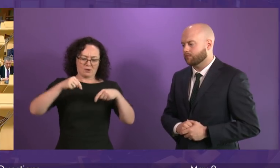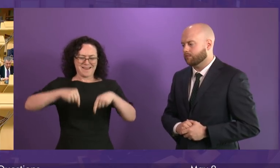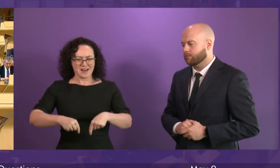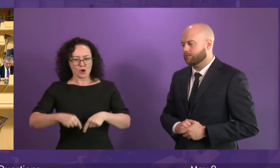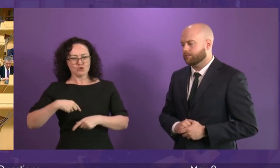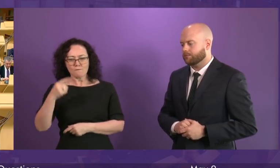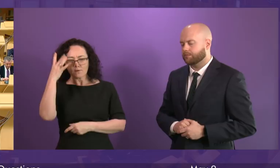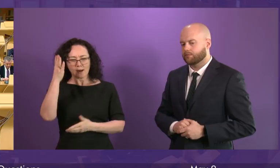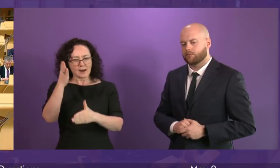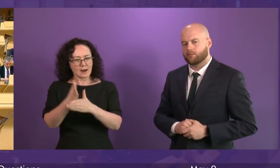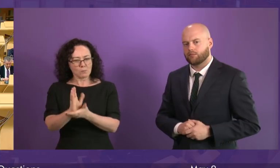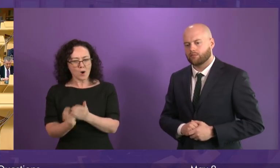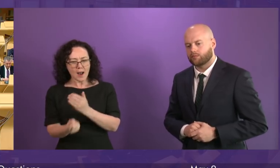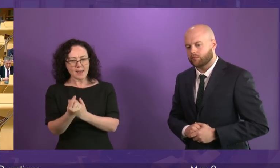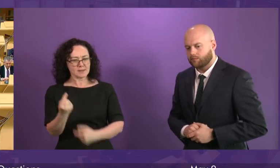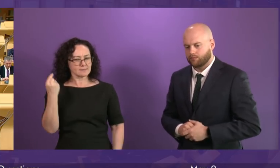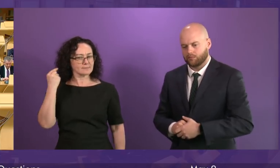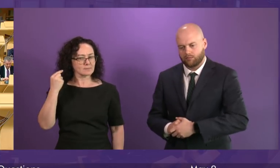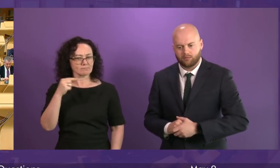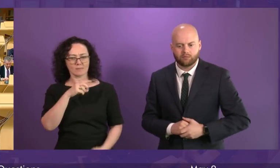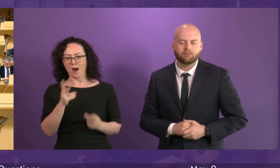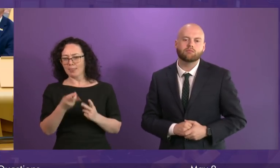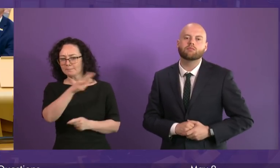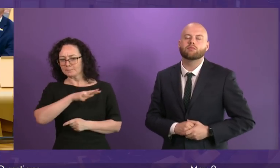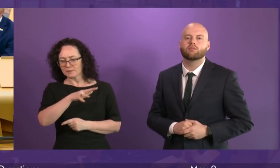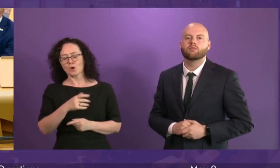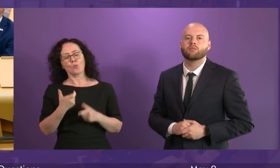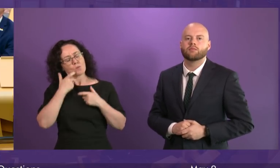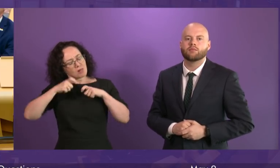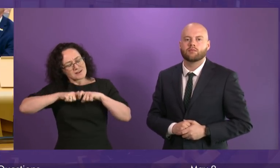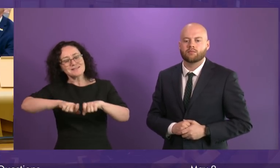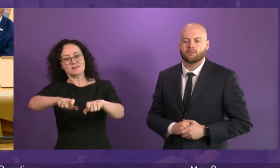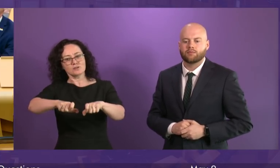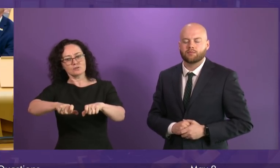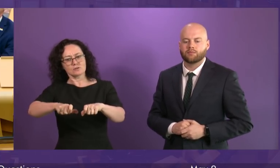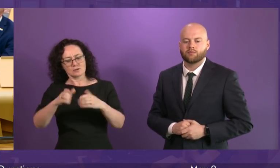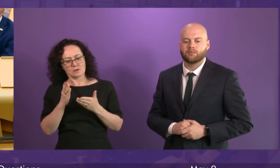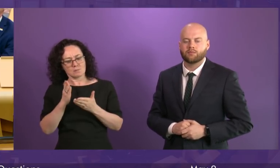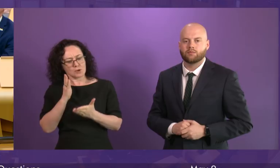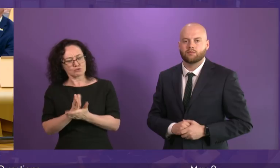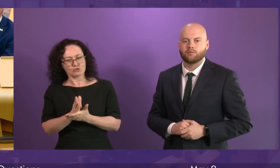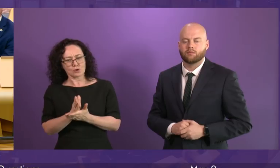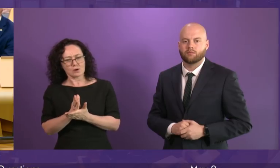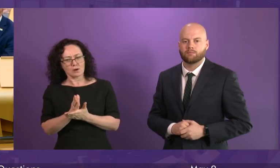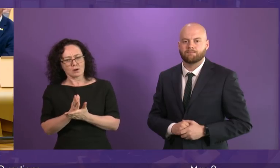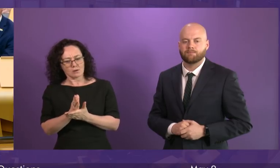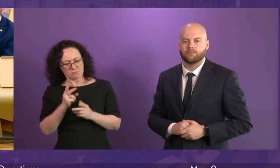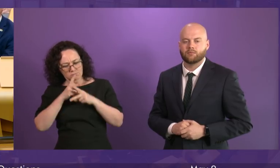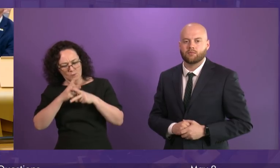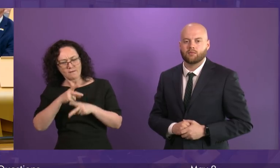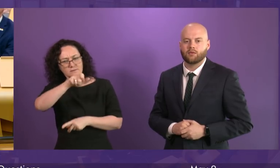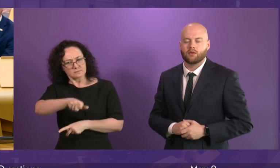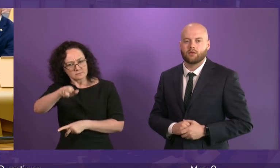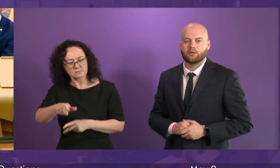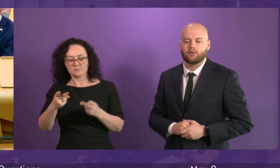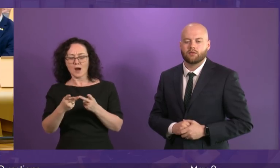the action that keeps rent increases lower than in other parts of the UK, that gets child poverty down. And we'll consider all proposals that